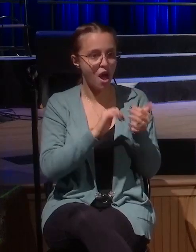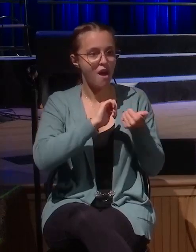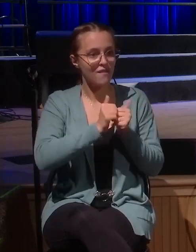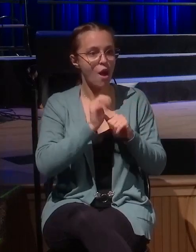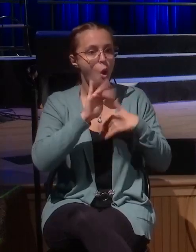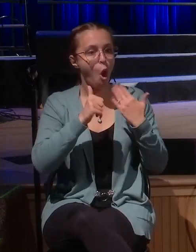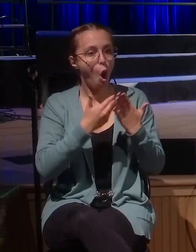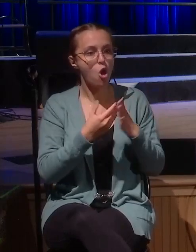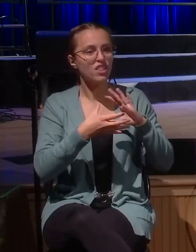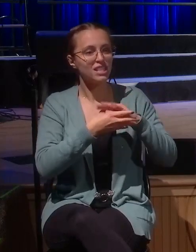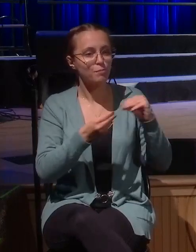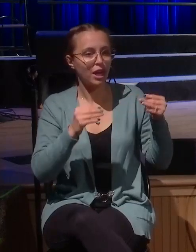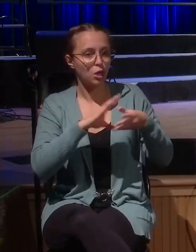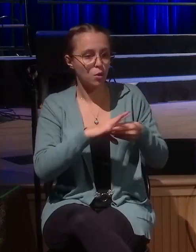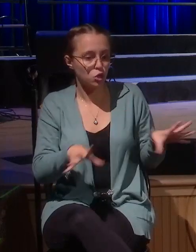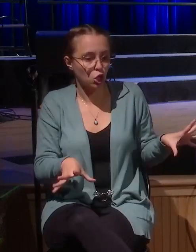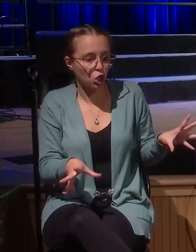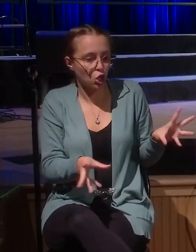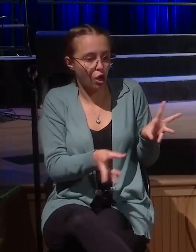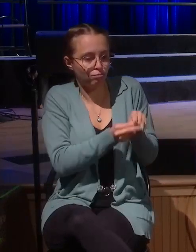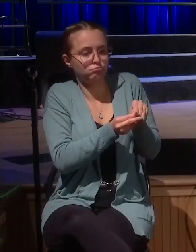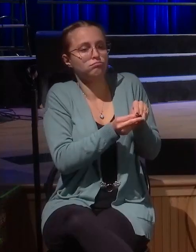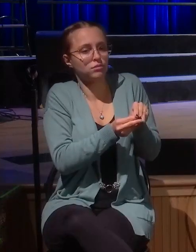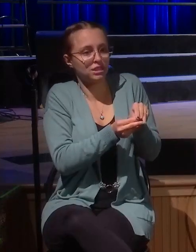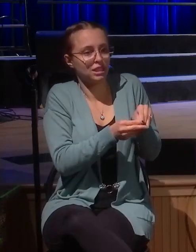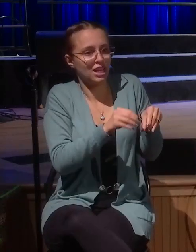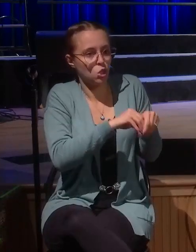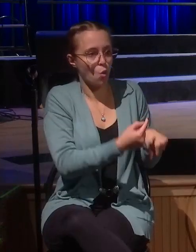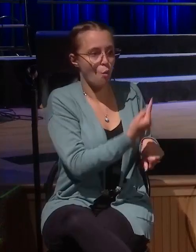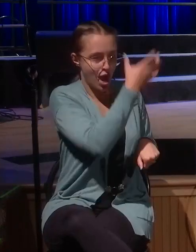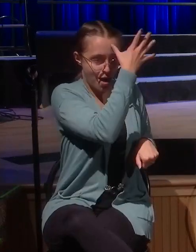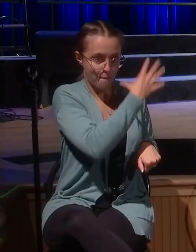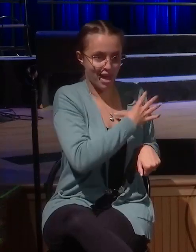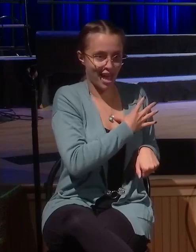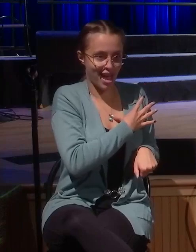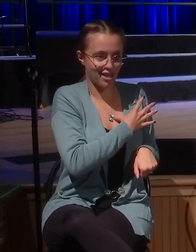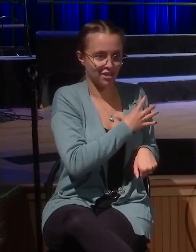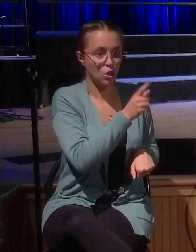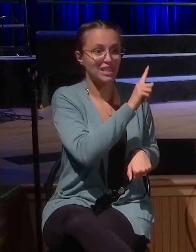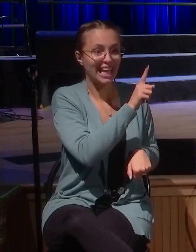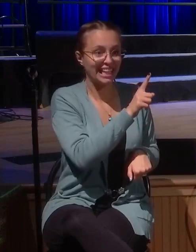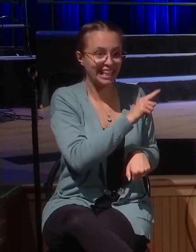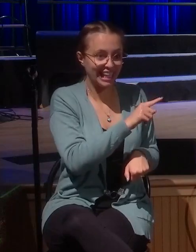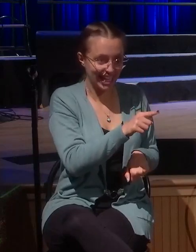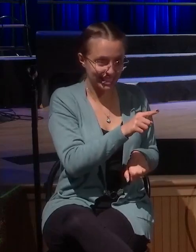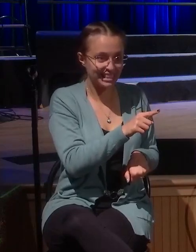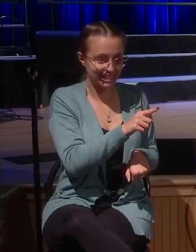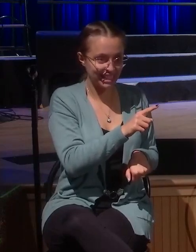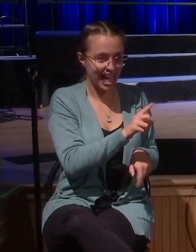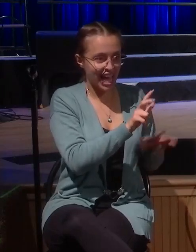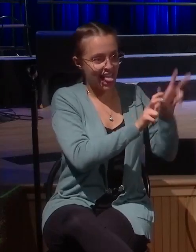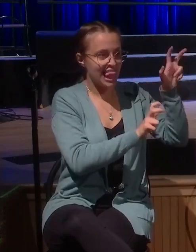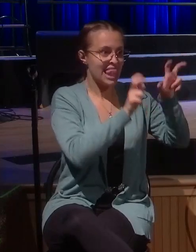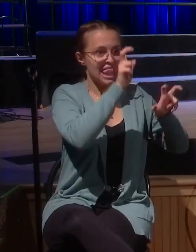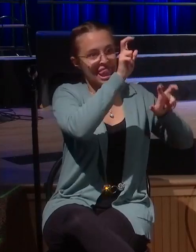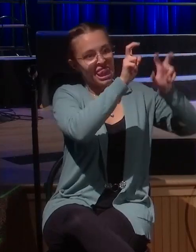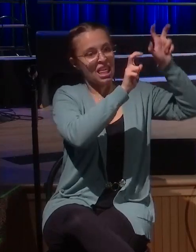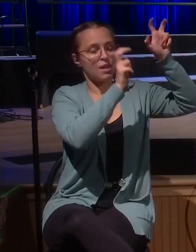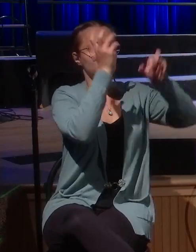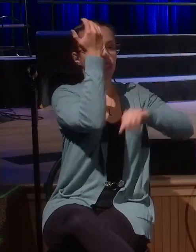Zacchaeus here. Here it comes. So Zacchaeus climbs this tree and I wonder, this is his town. This is where he was. The